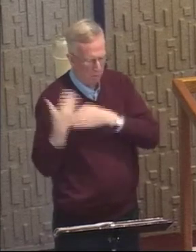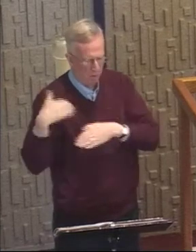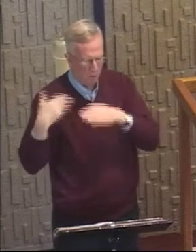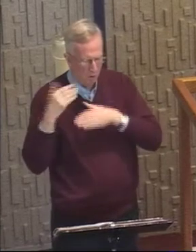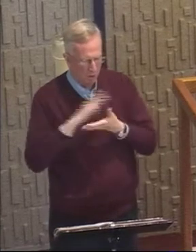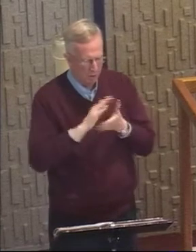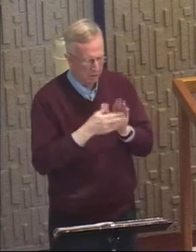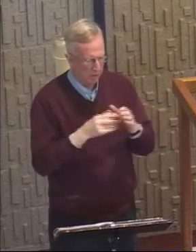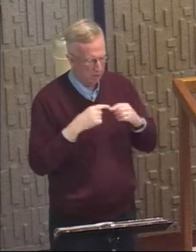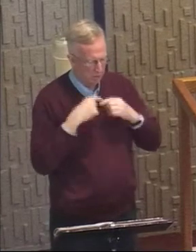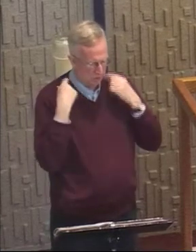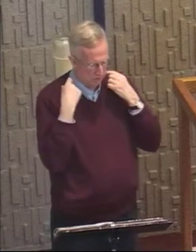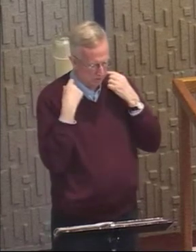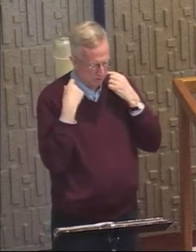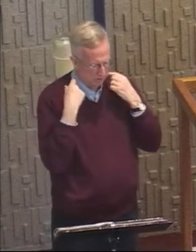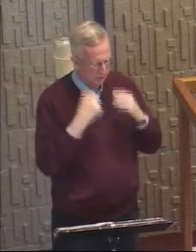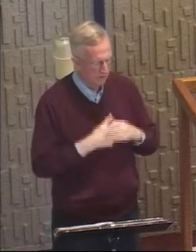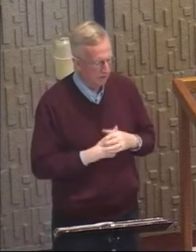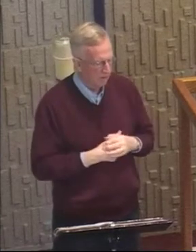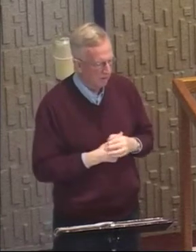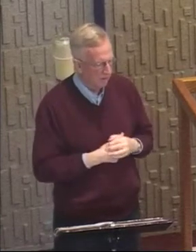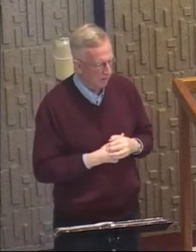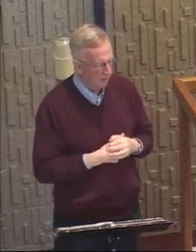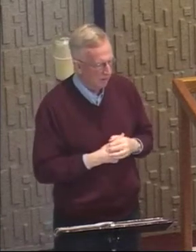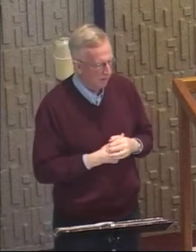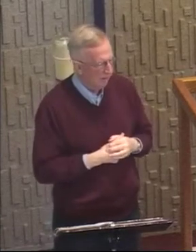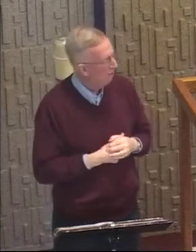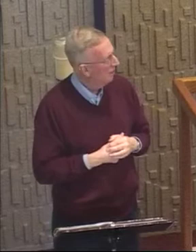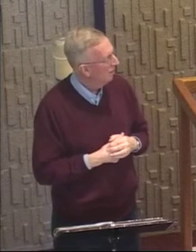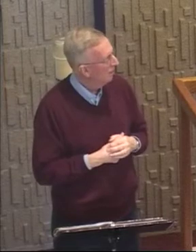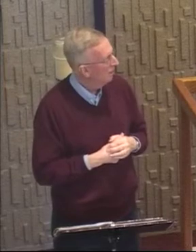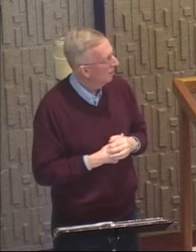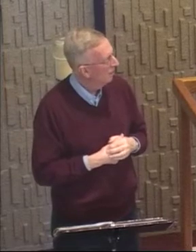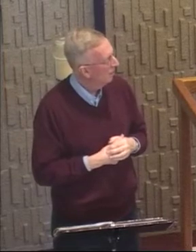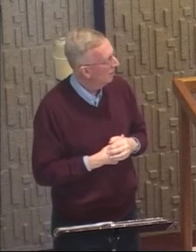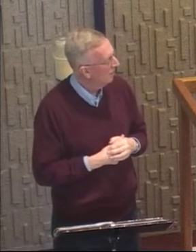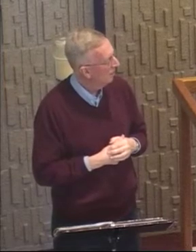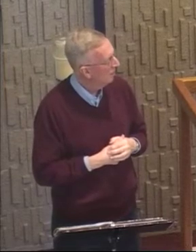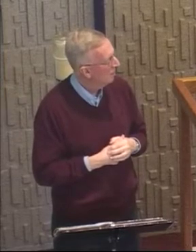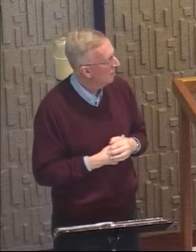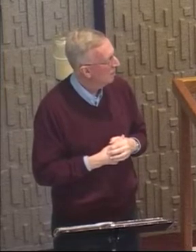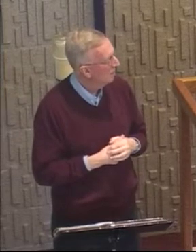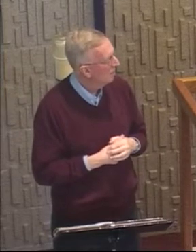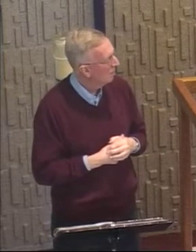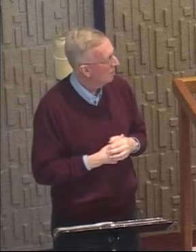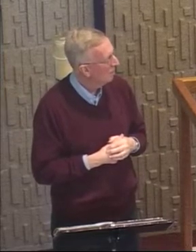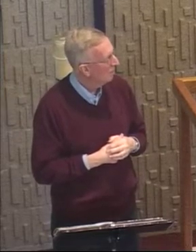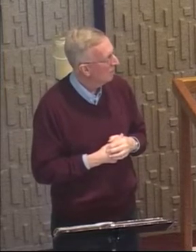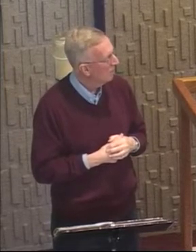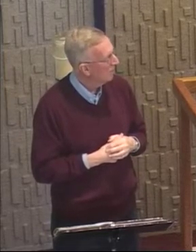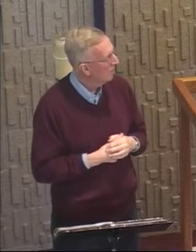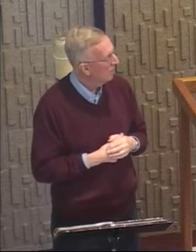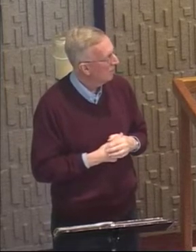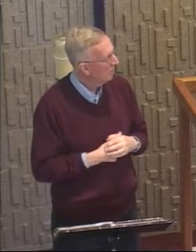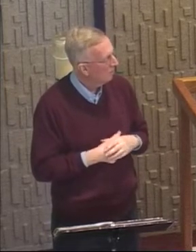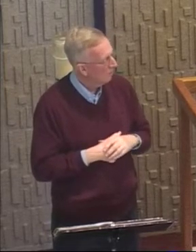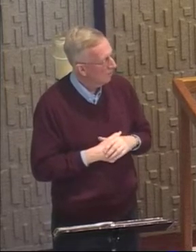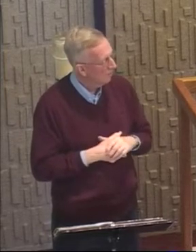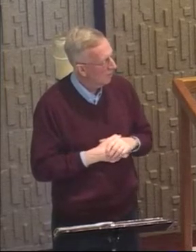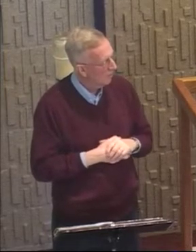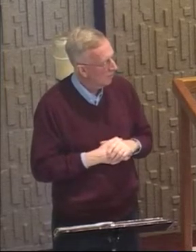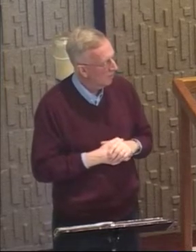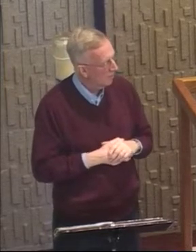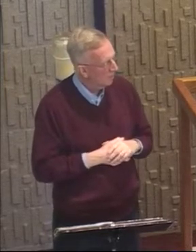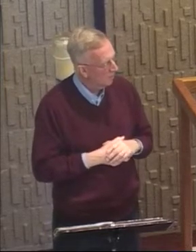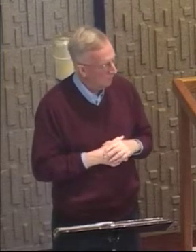accepting, I was like, all right, God, I'll give the priesthood a shot. But I mean, I had